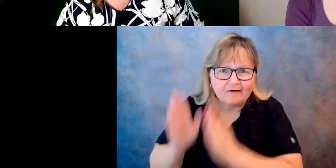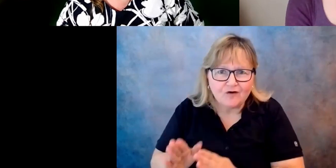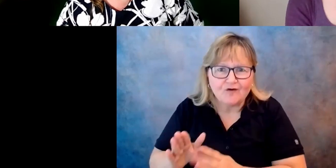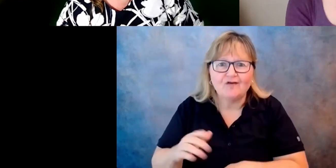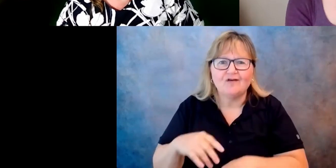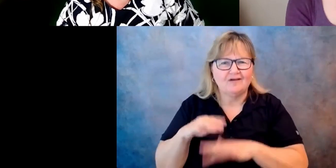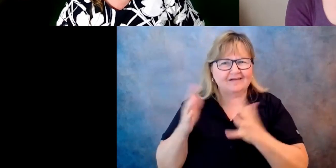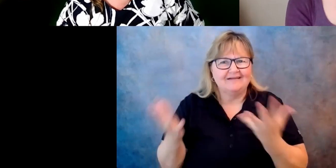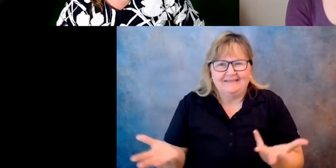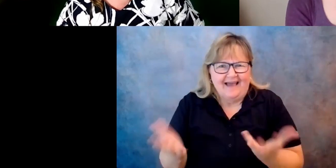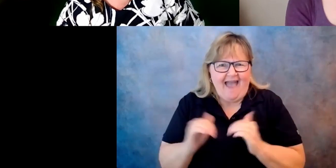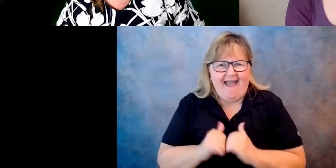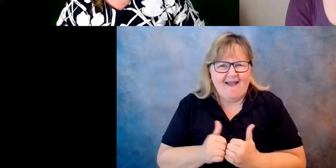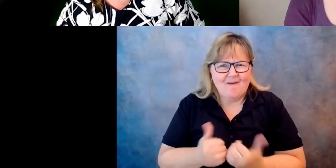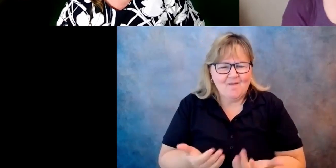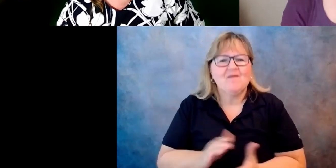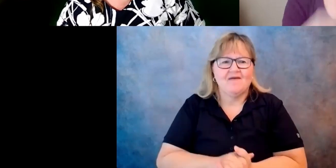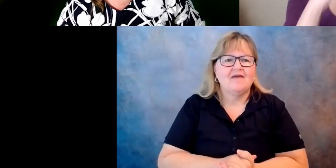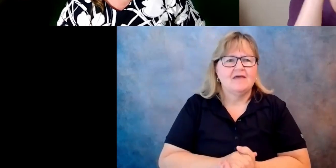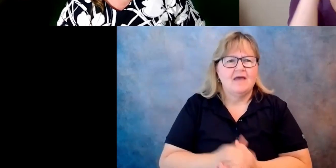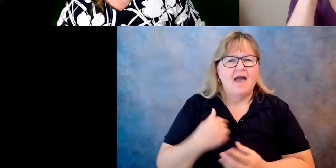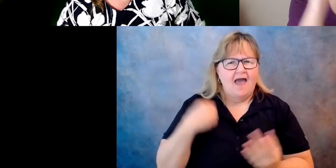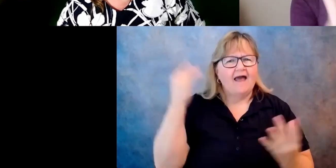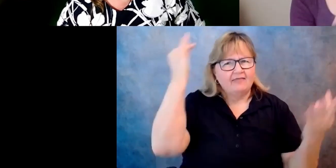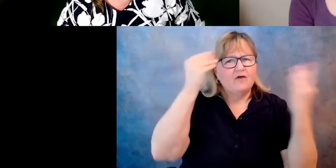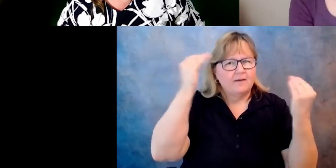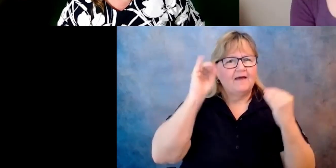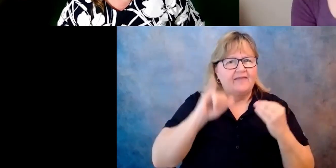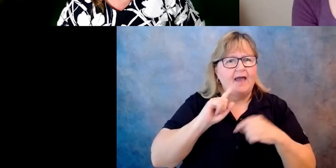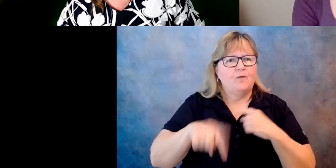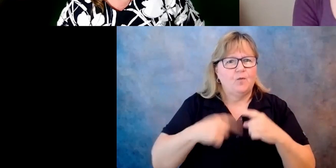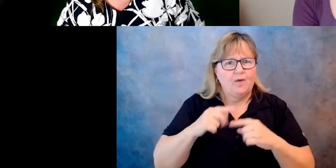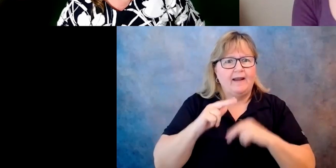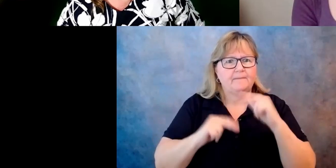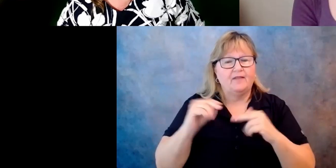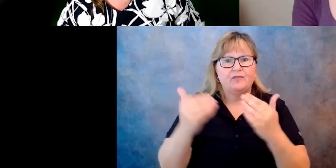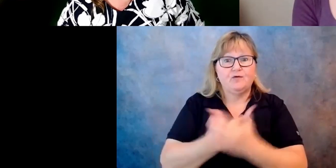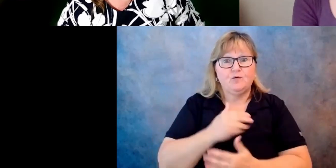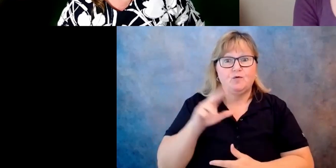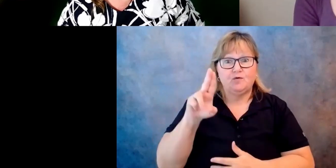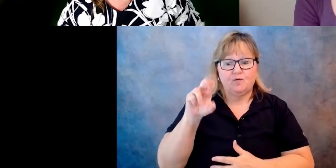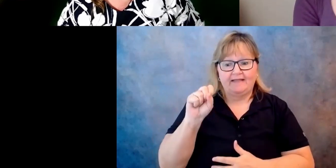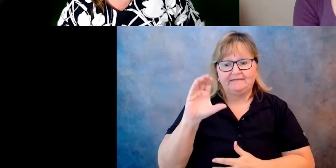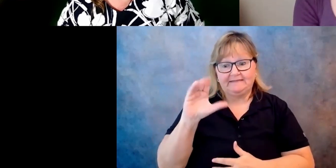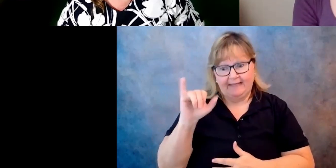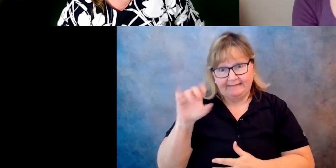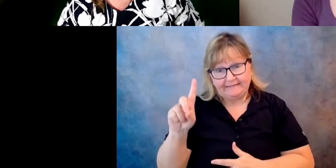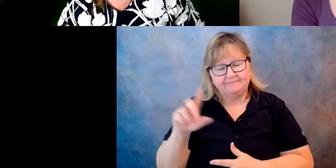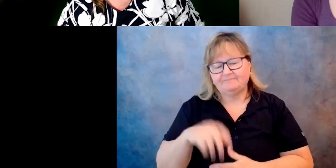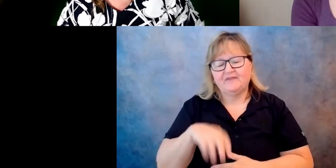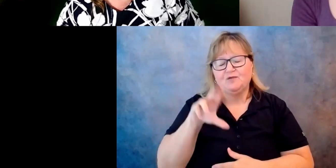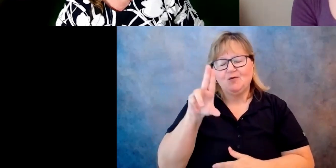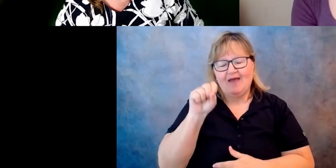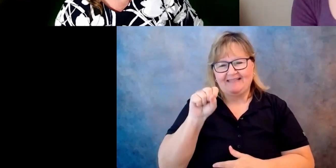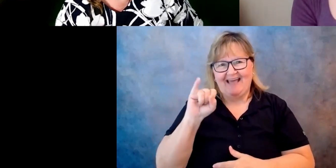And so I thought about that when I was building the new use of website, you know, what kind of information is going to be helpful.